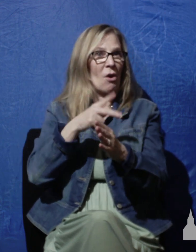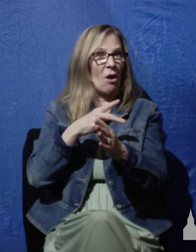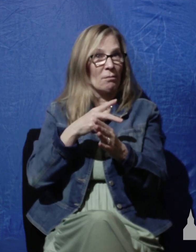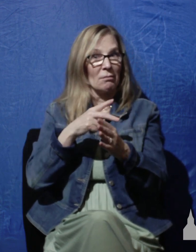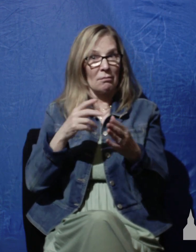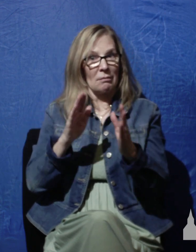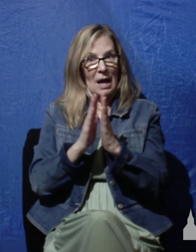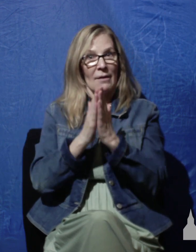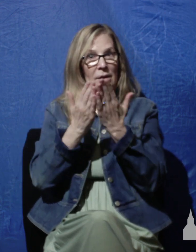David.